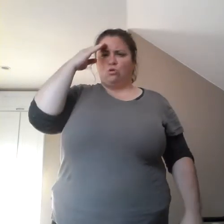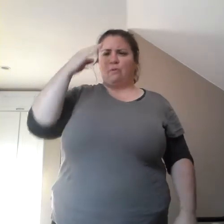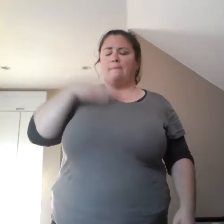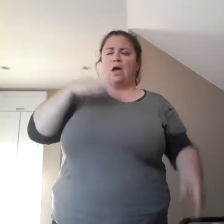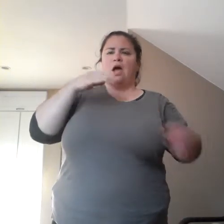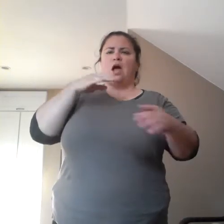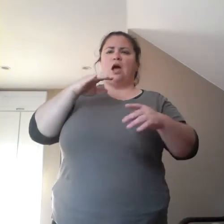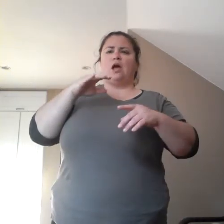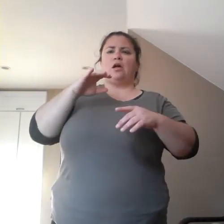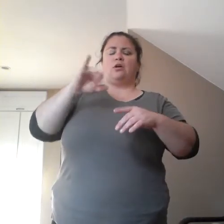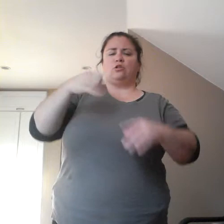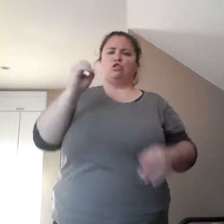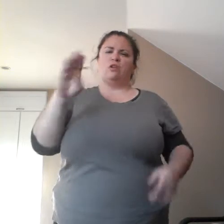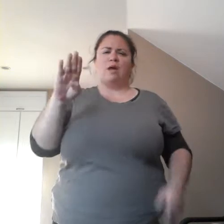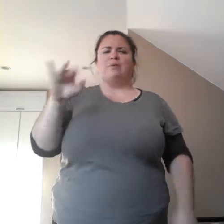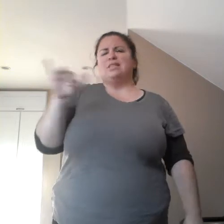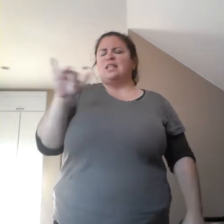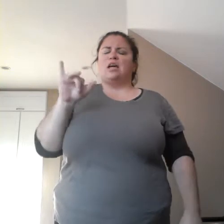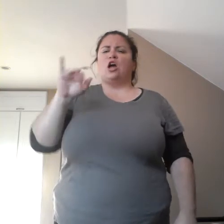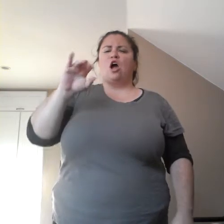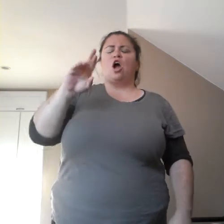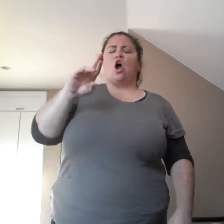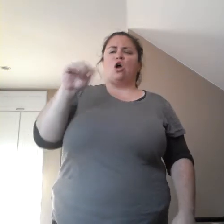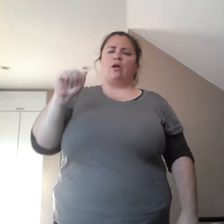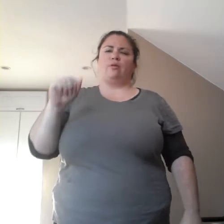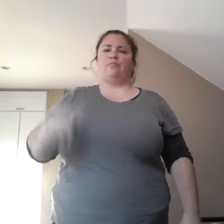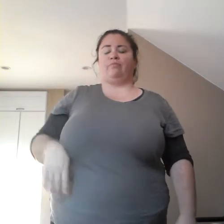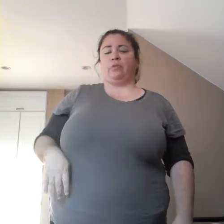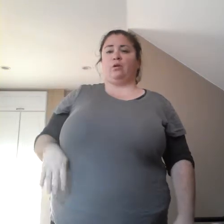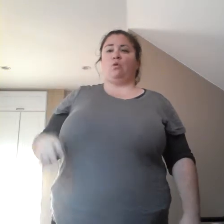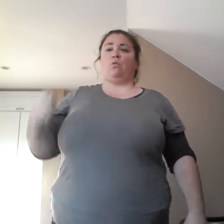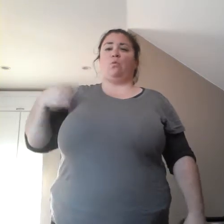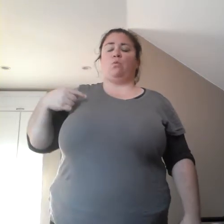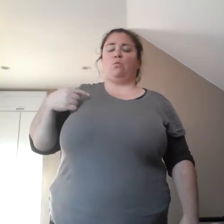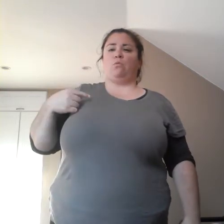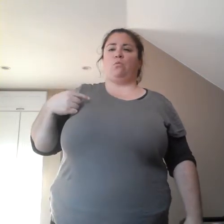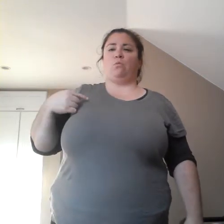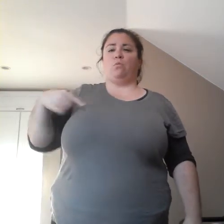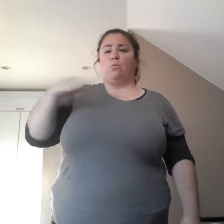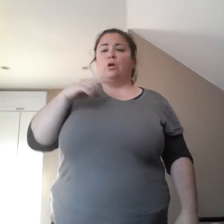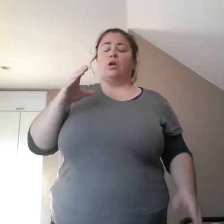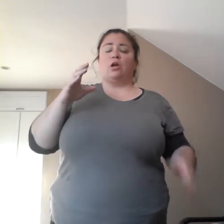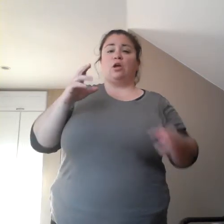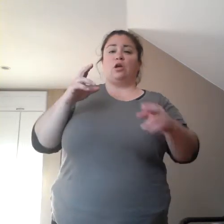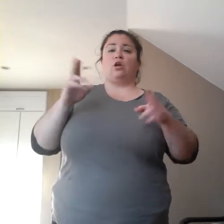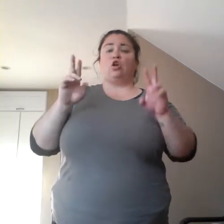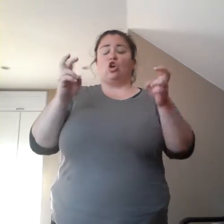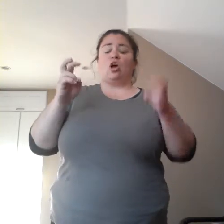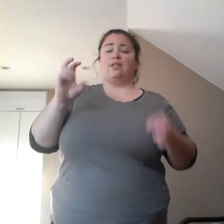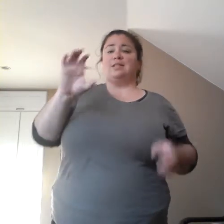it's like an RA, except we call it the CA, or Community Assistant, where I work.